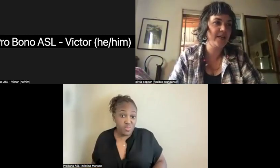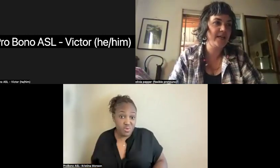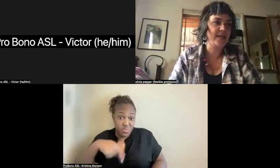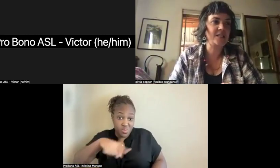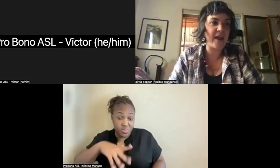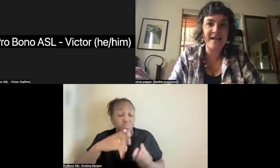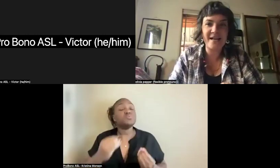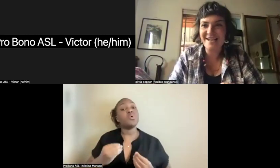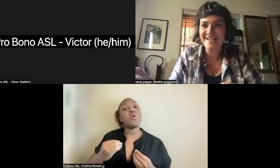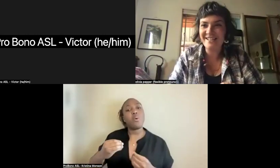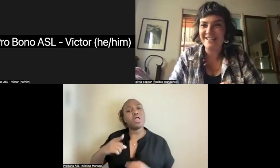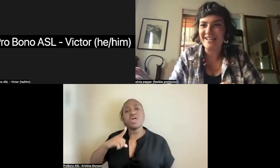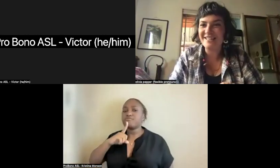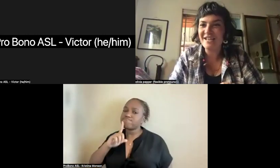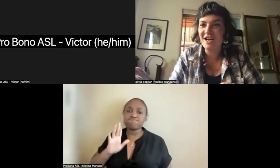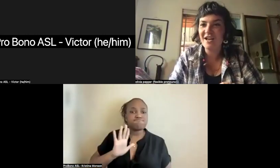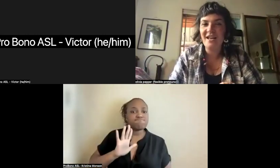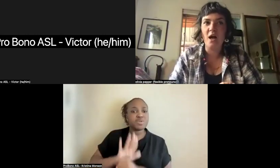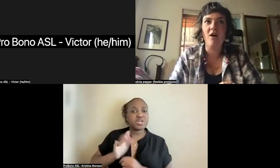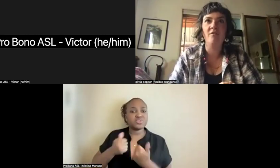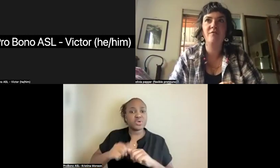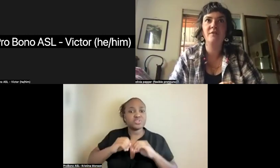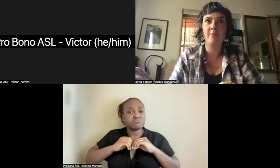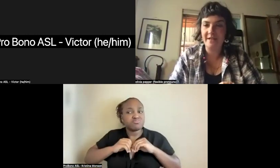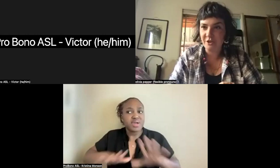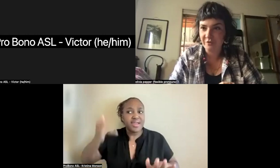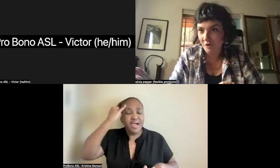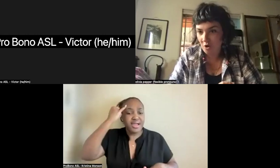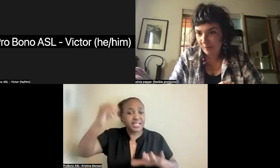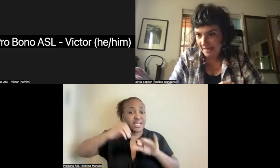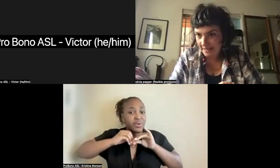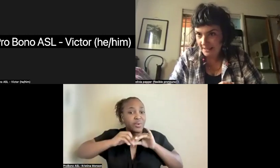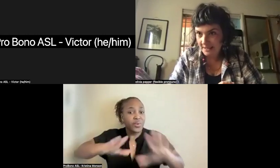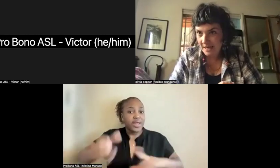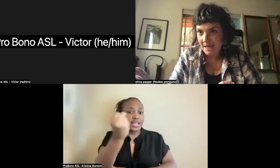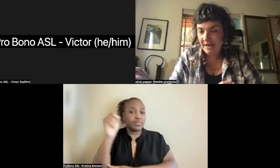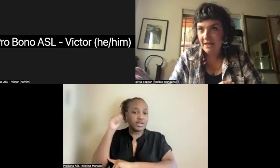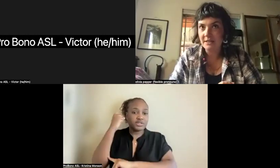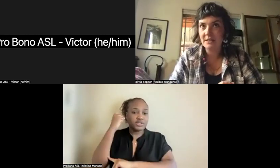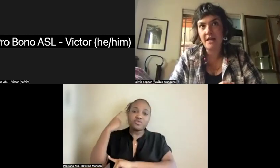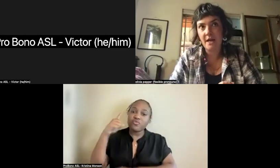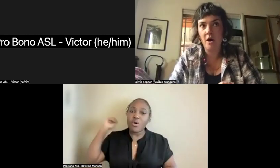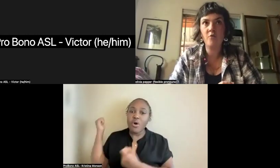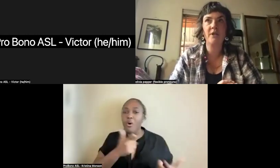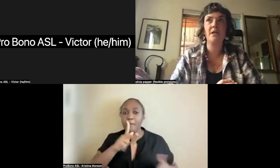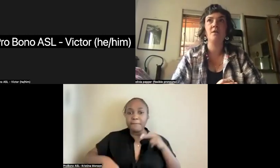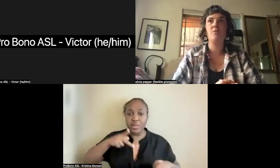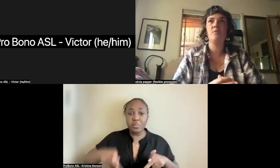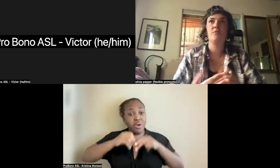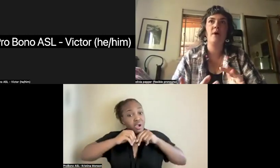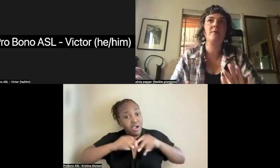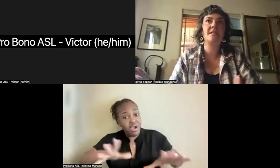expanding this idea of liberation for all beings. And they are really,